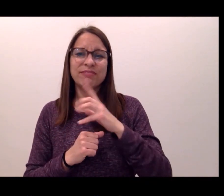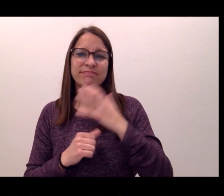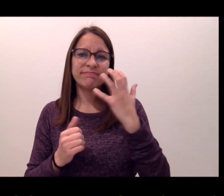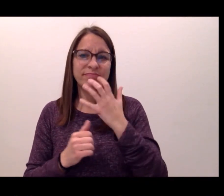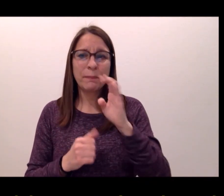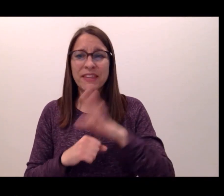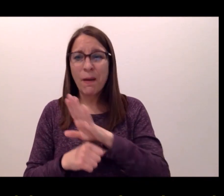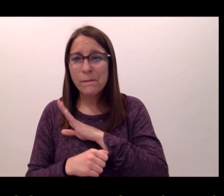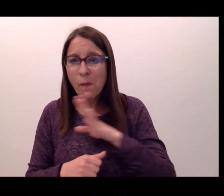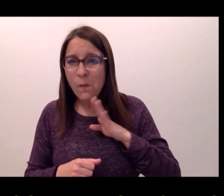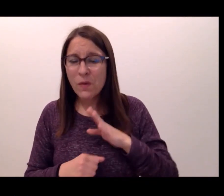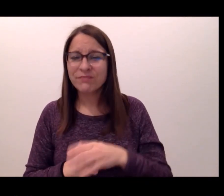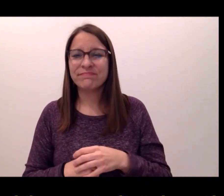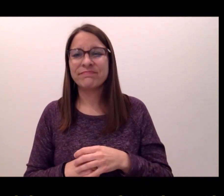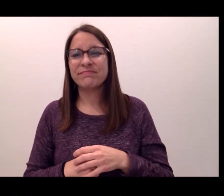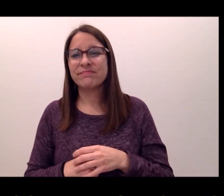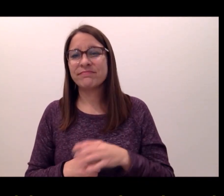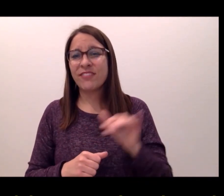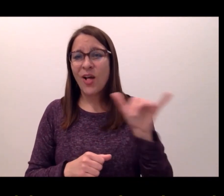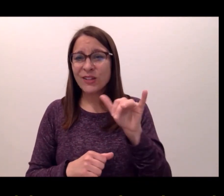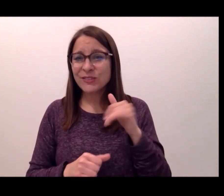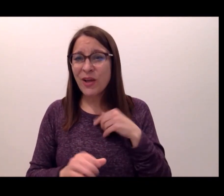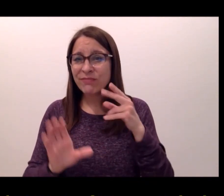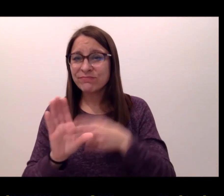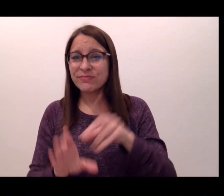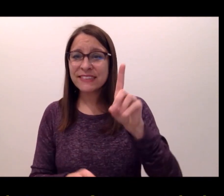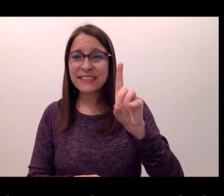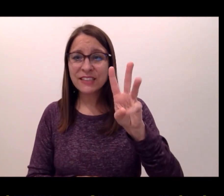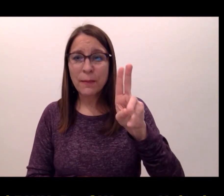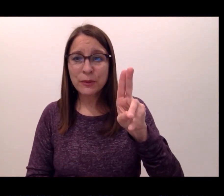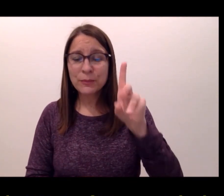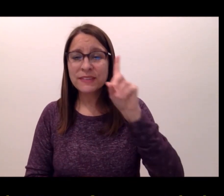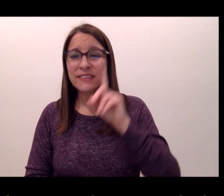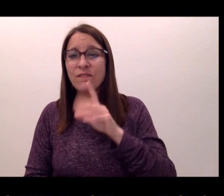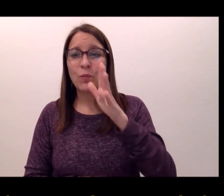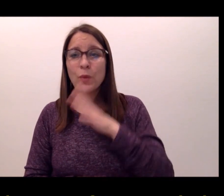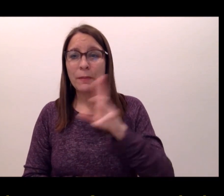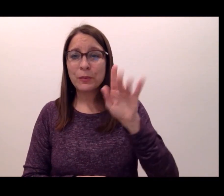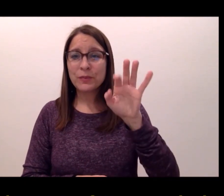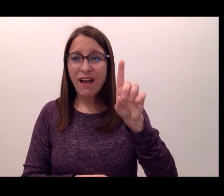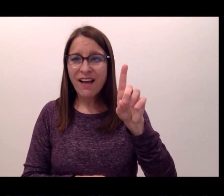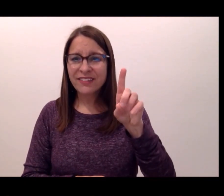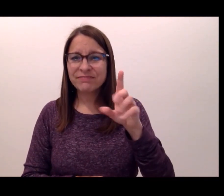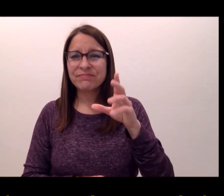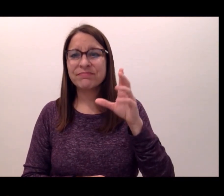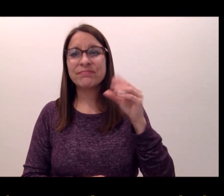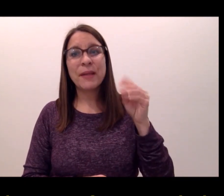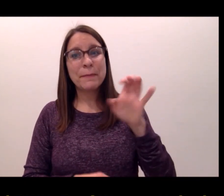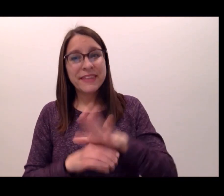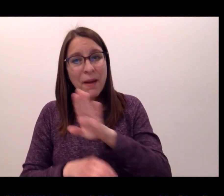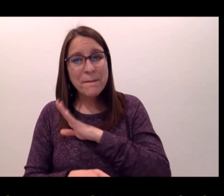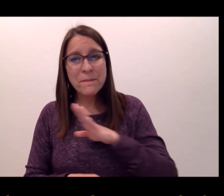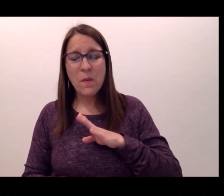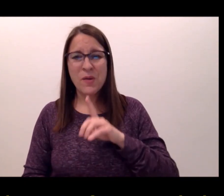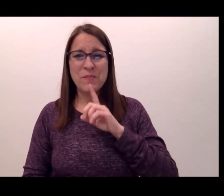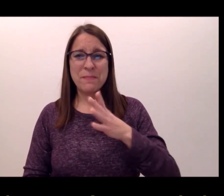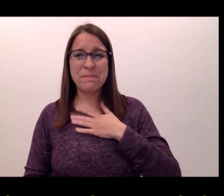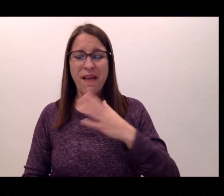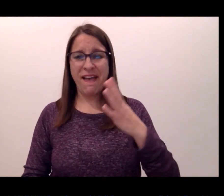and I've had the opportunity to be on the board. I also joined DWU, Deaf Women United, and was also